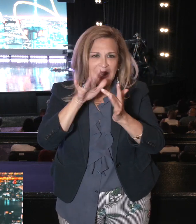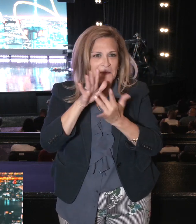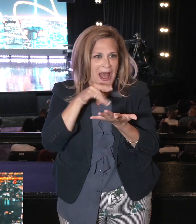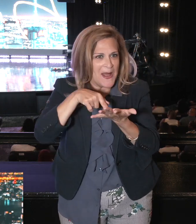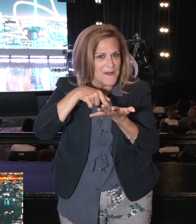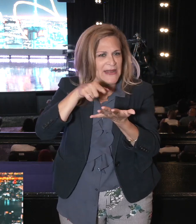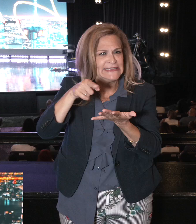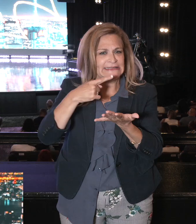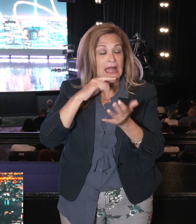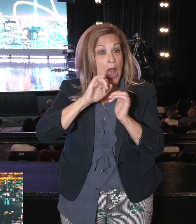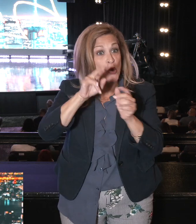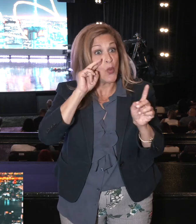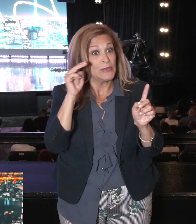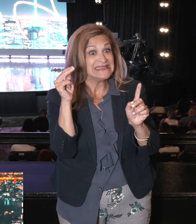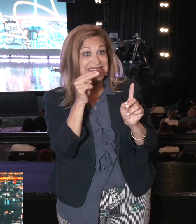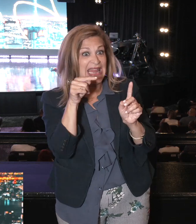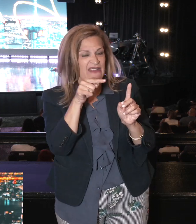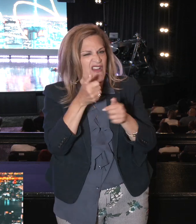here.